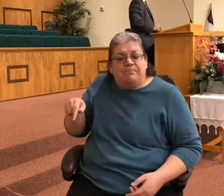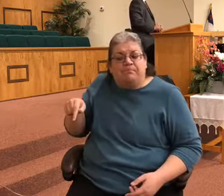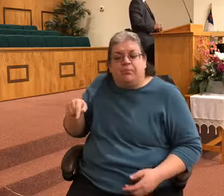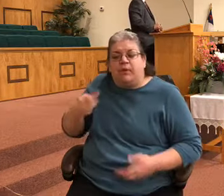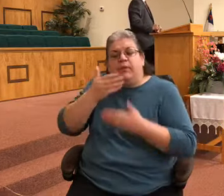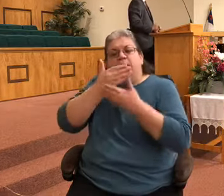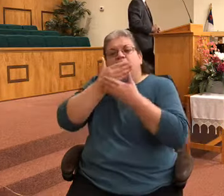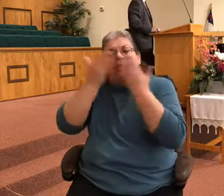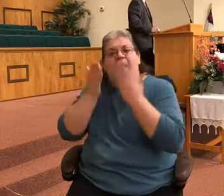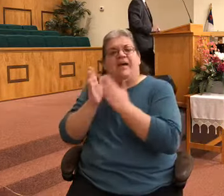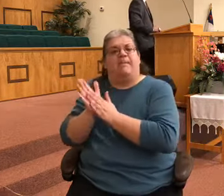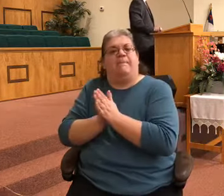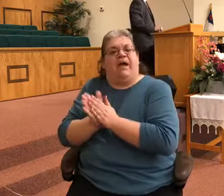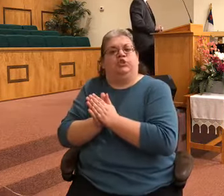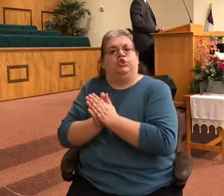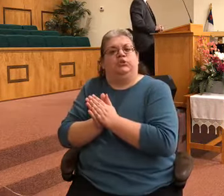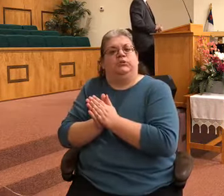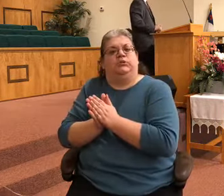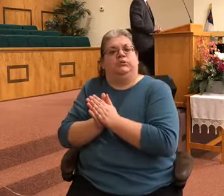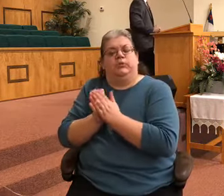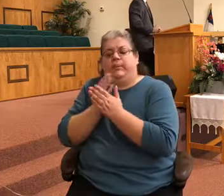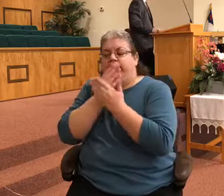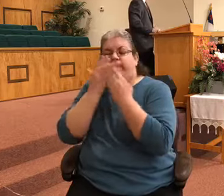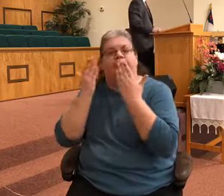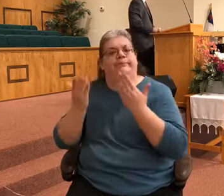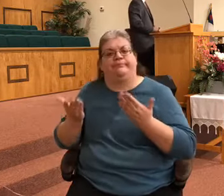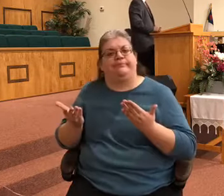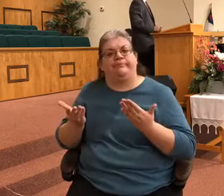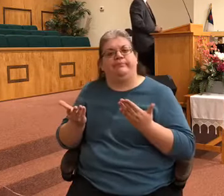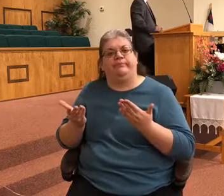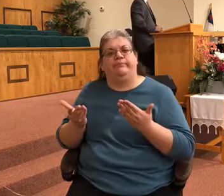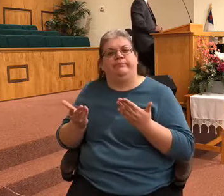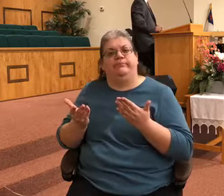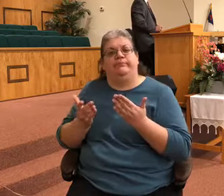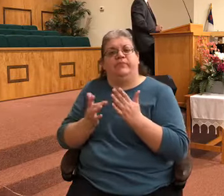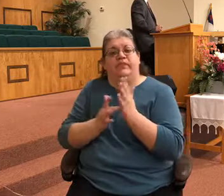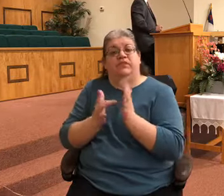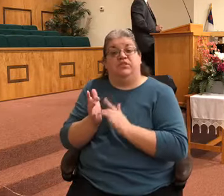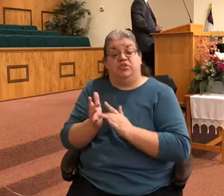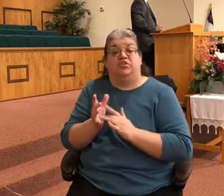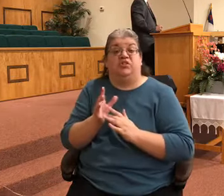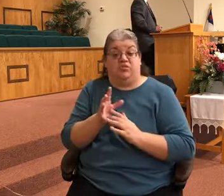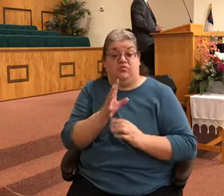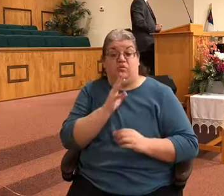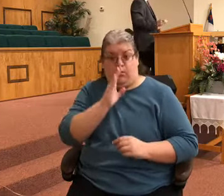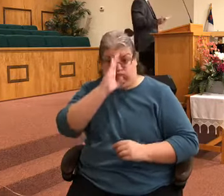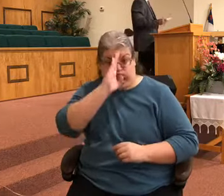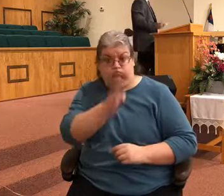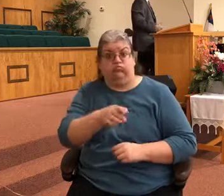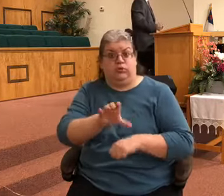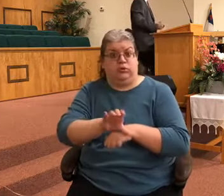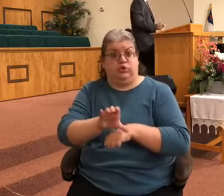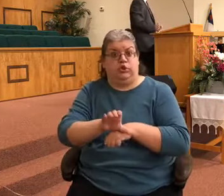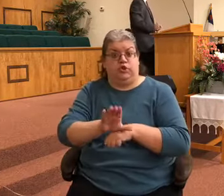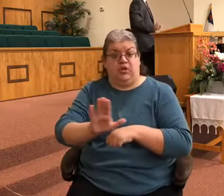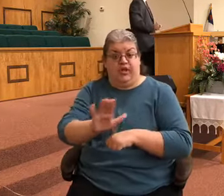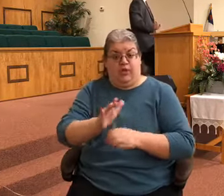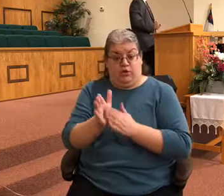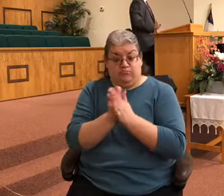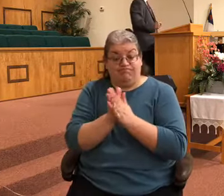Jesus would talk to a church about their lack of passion. In Revelation chapter 3 they would be the